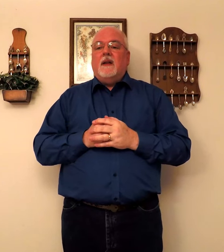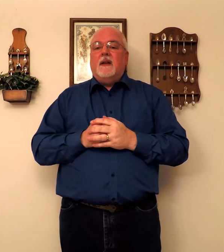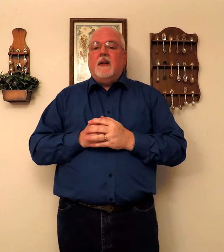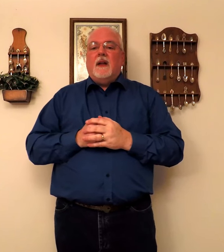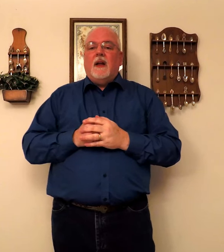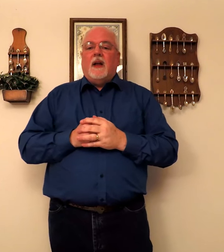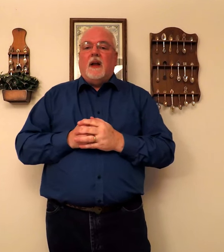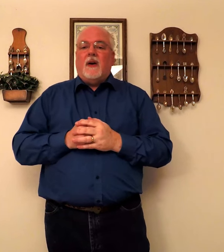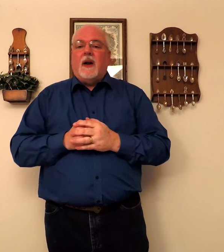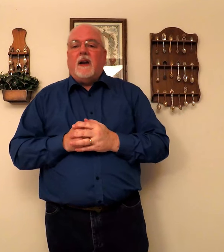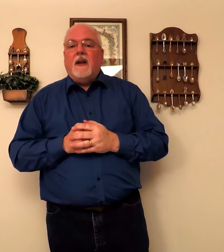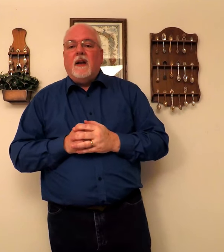All right.